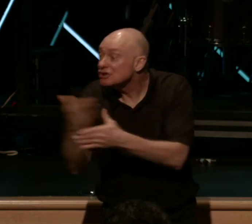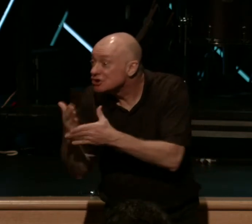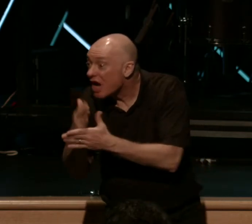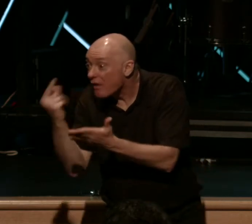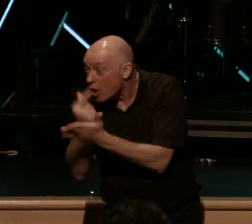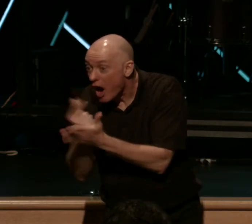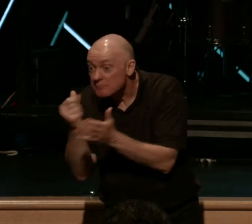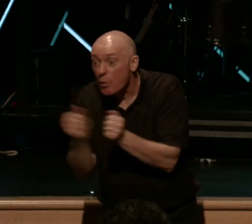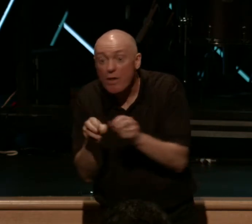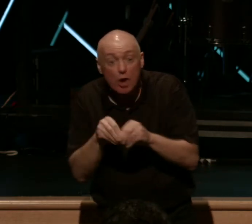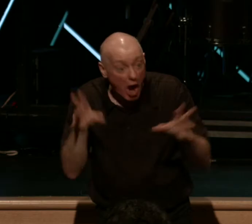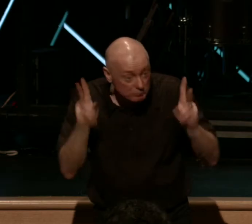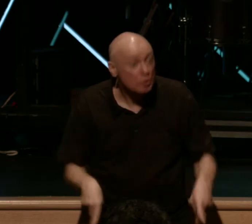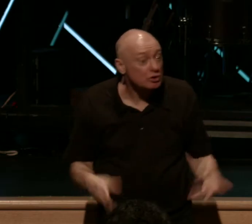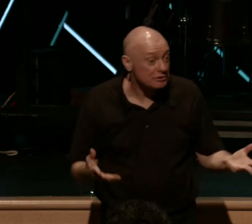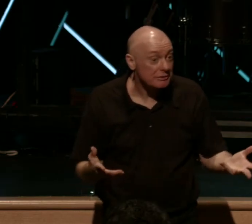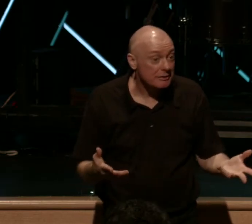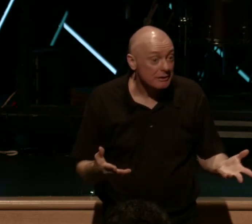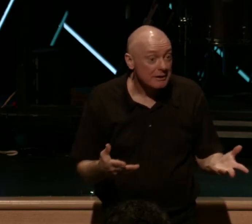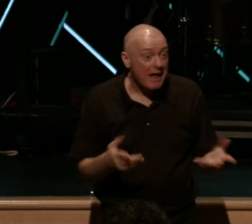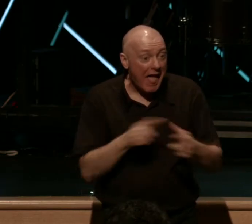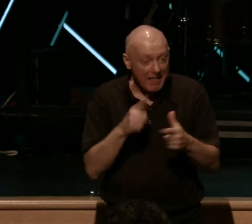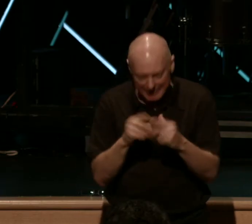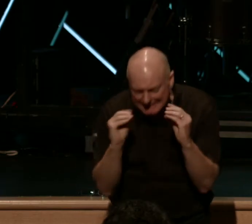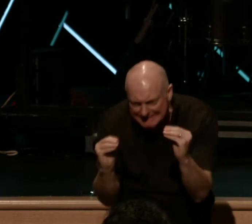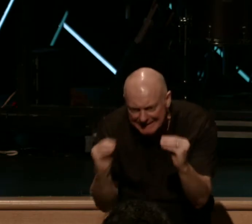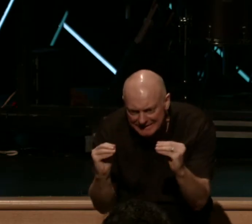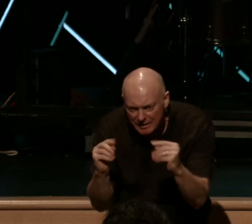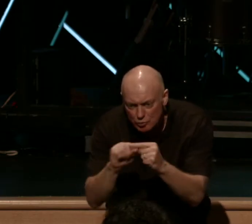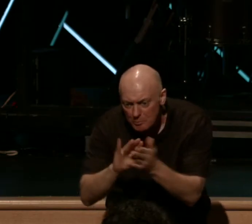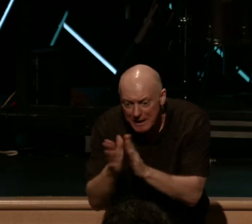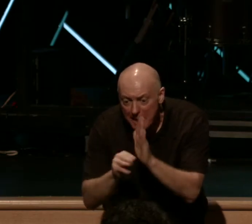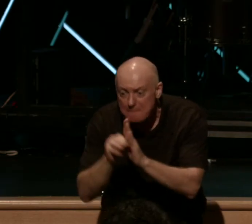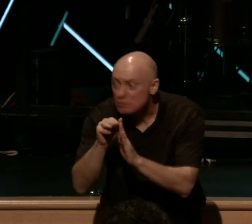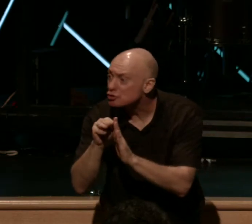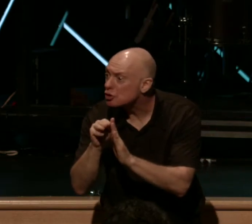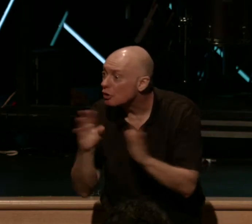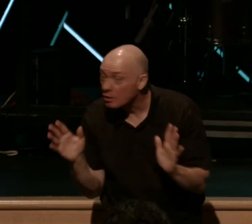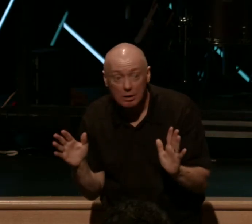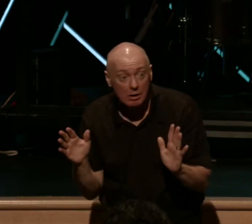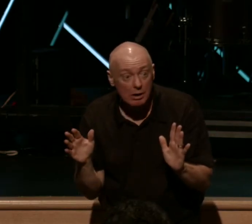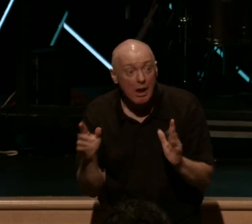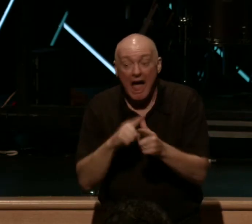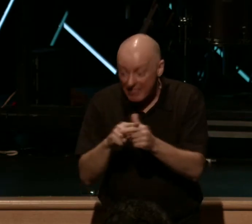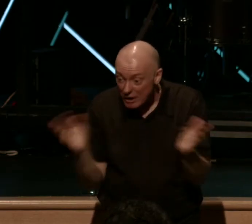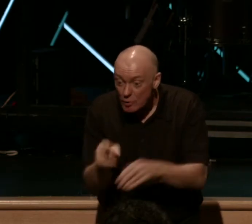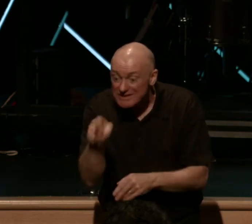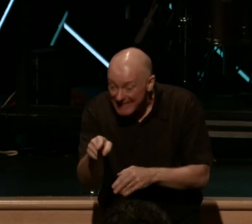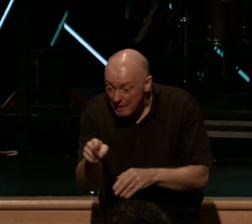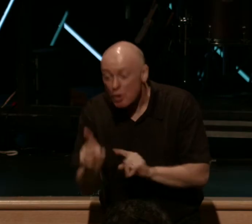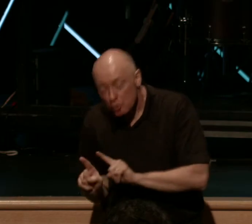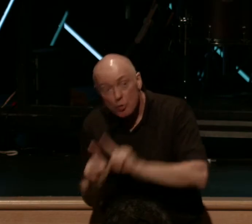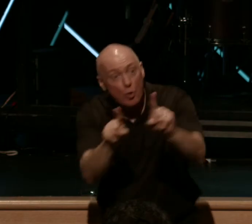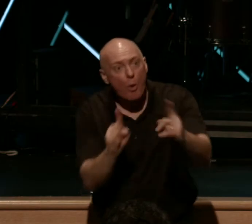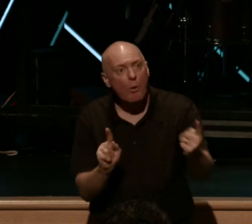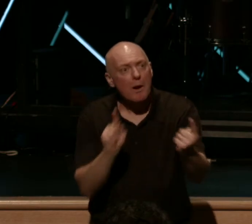gospel with a lost person? Disciple that person into full maturity of the stature of Christ and then encourage them to launch and replicate their lives.